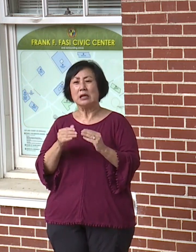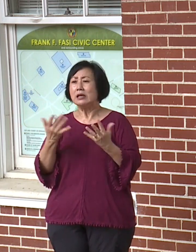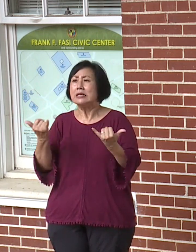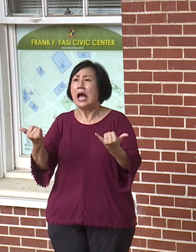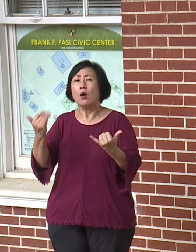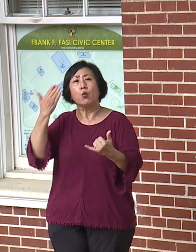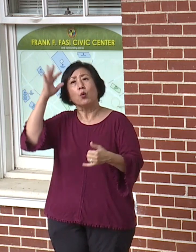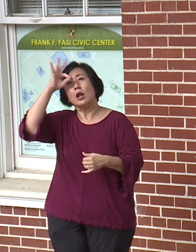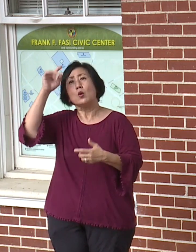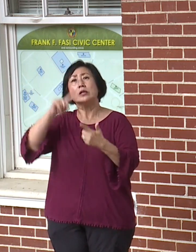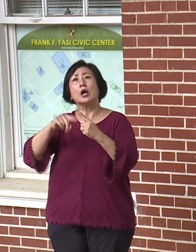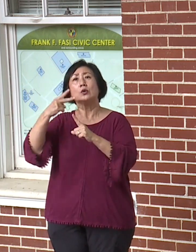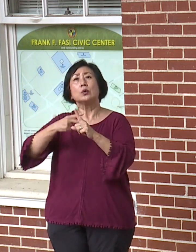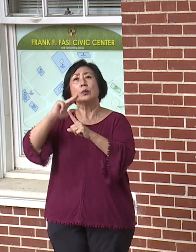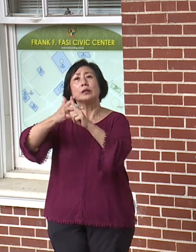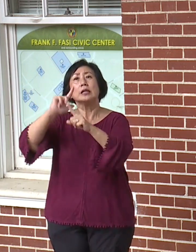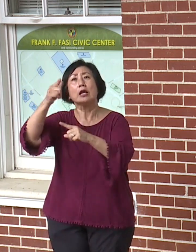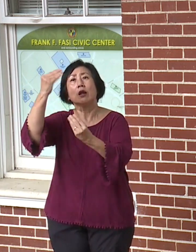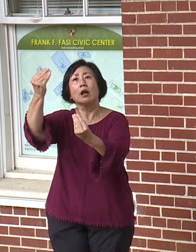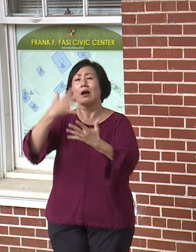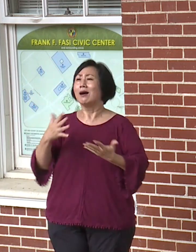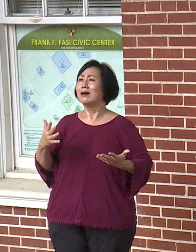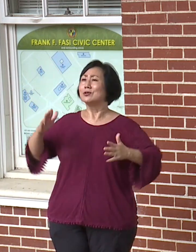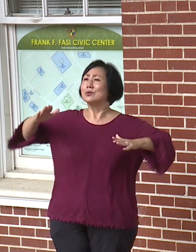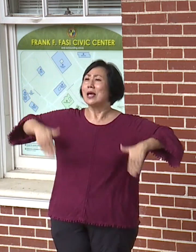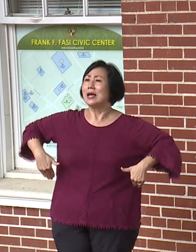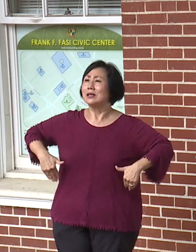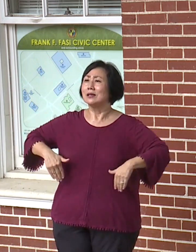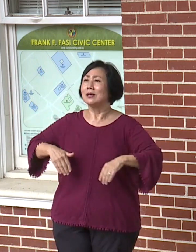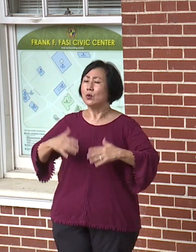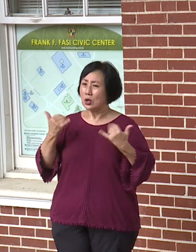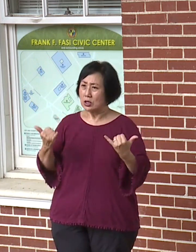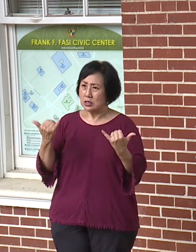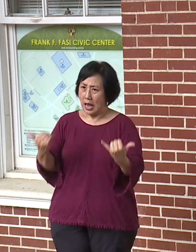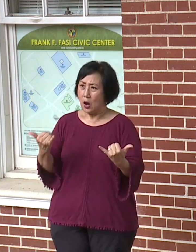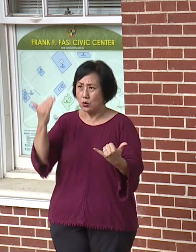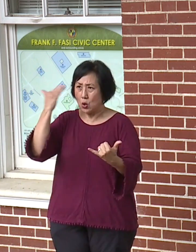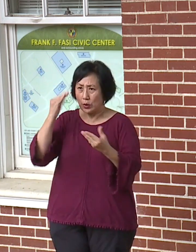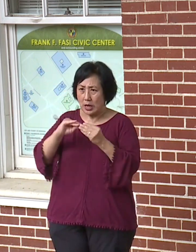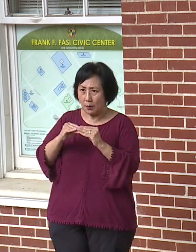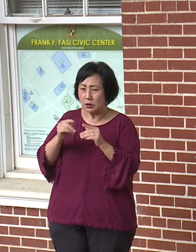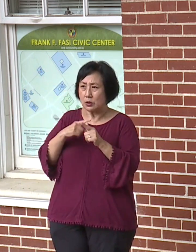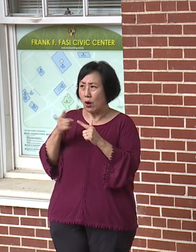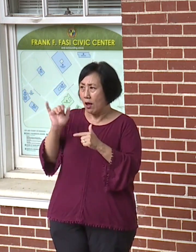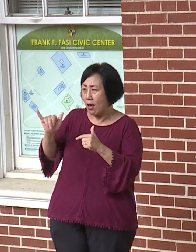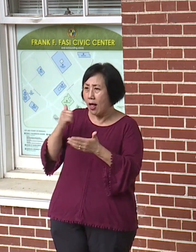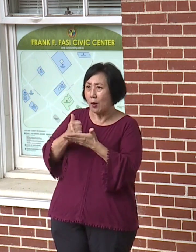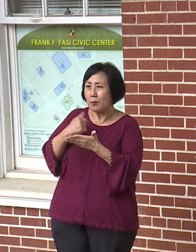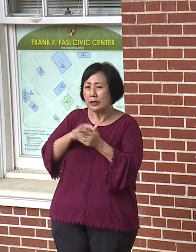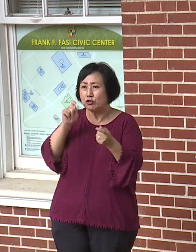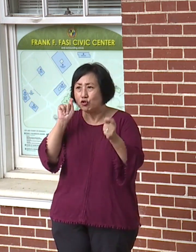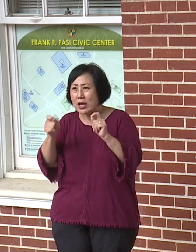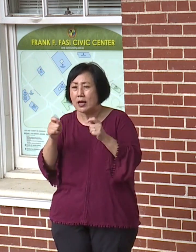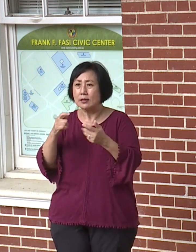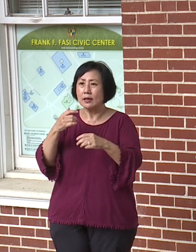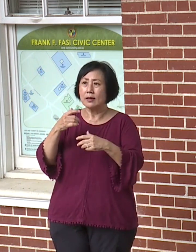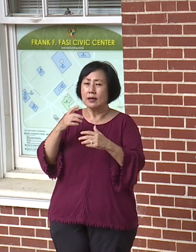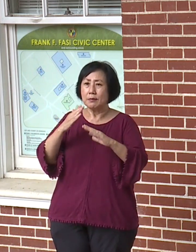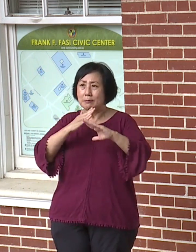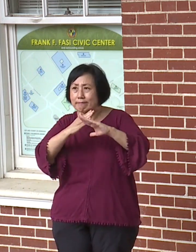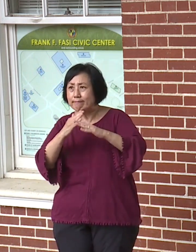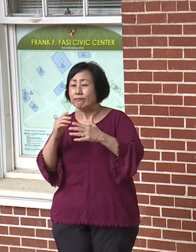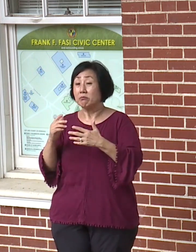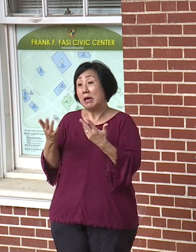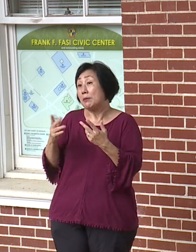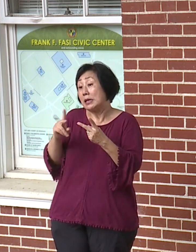know in real time so we can take appropriate action to keep our prevalence lower. And it could include, for example, doing a